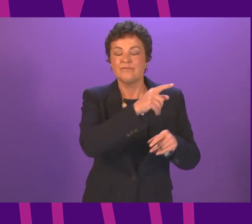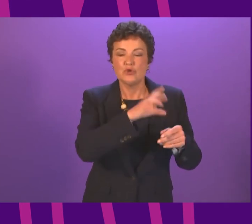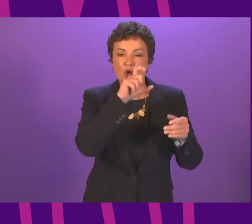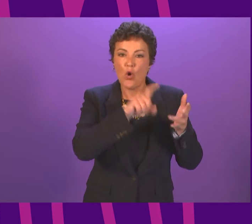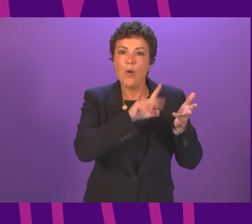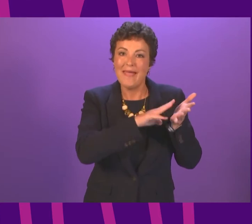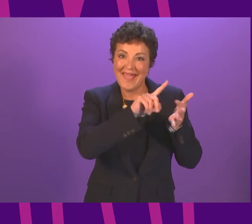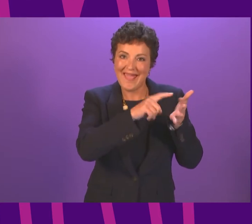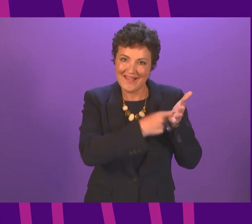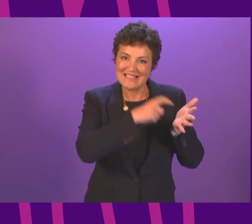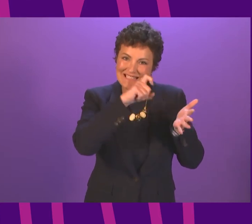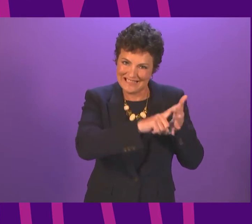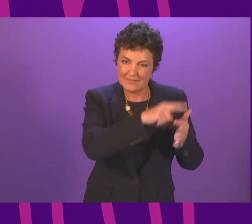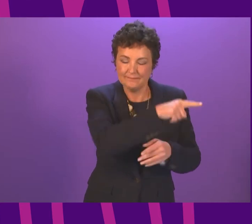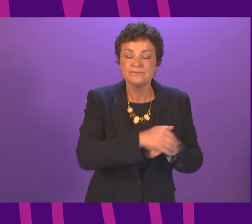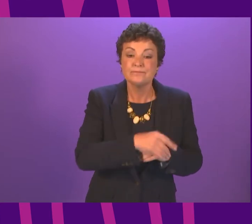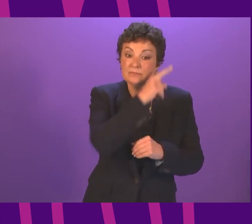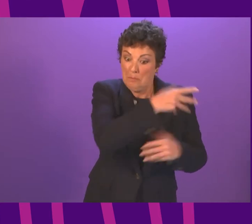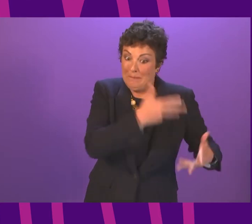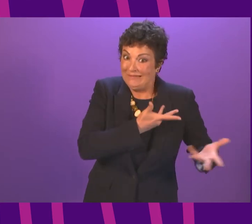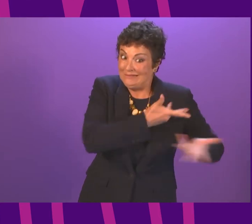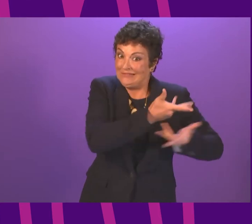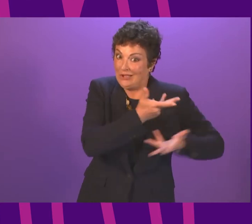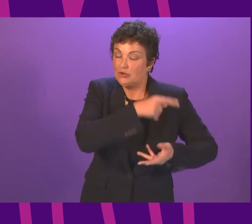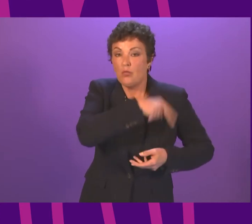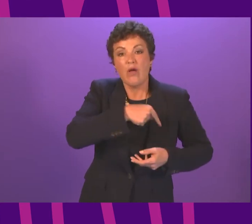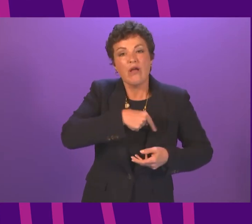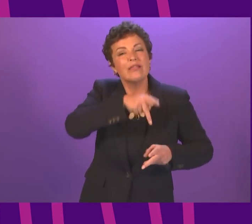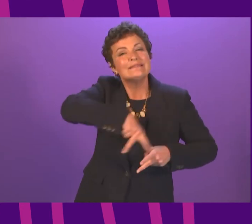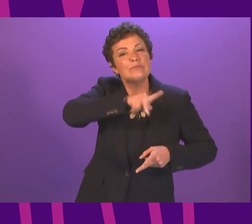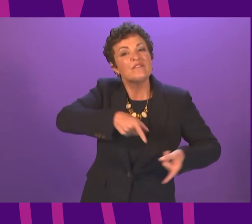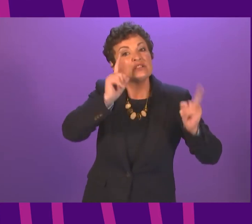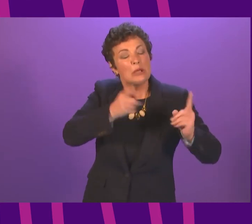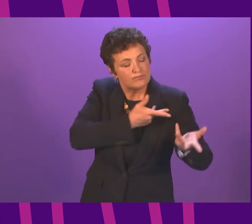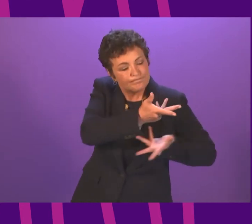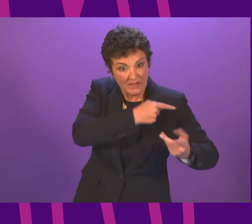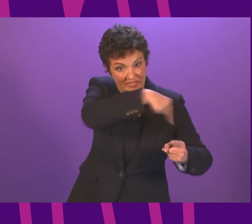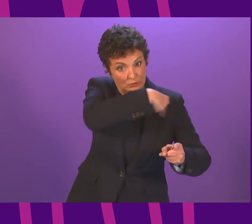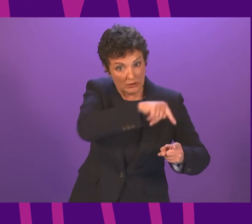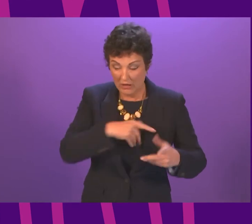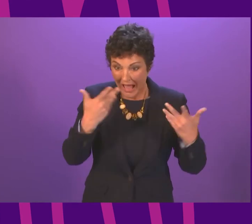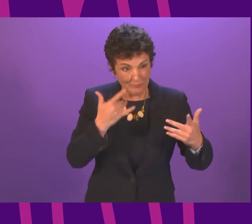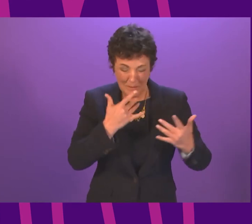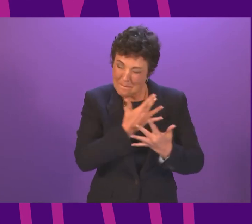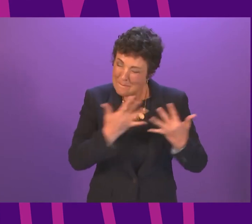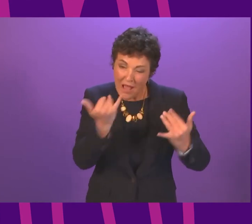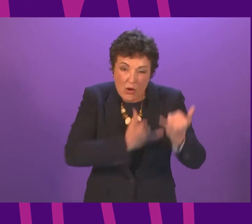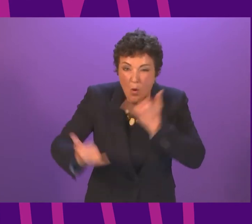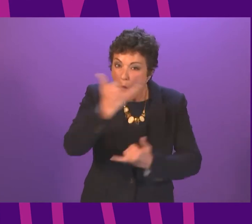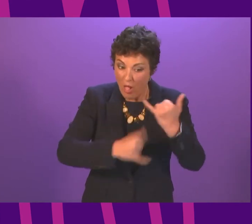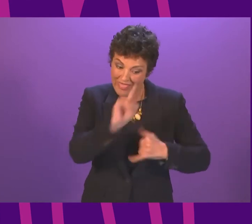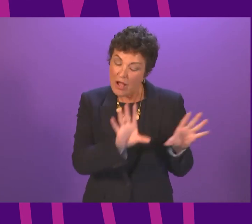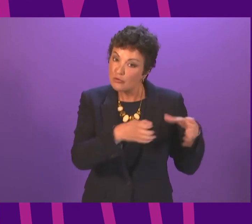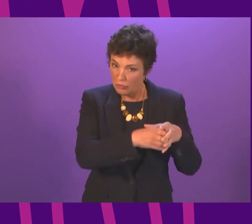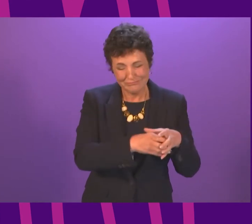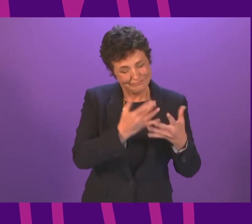overseeing Covid recovery. think earlier this week I have had a number of calls over the course of the pandemic with them myself and